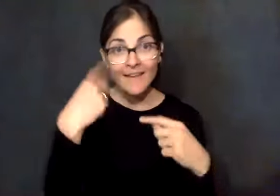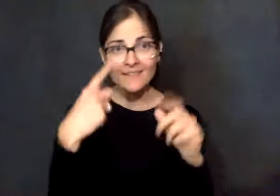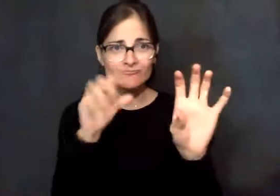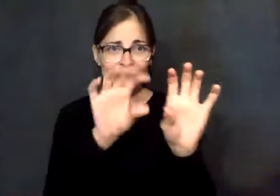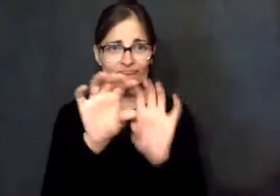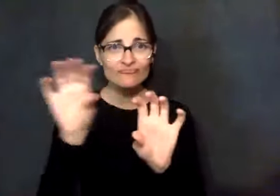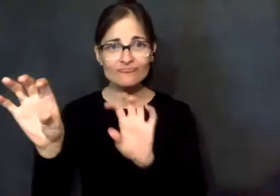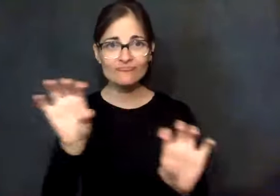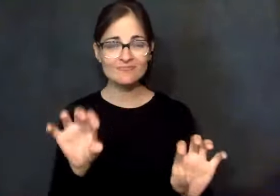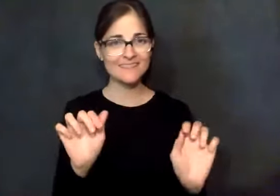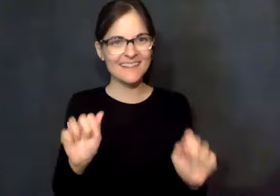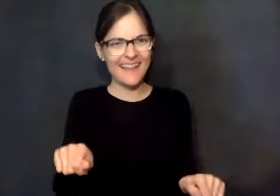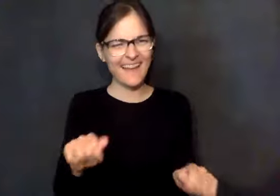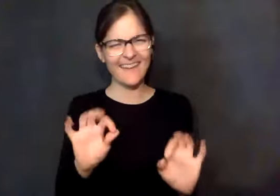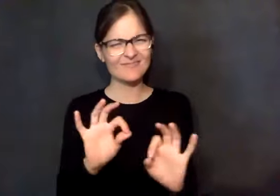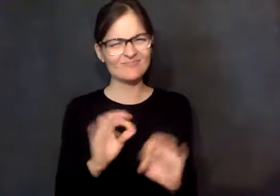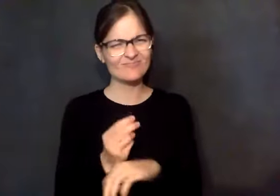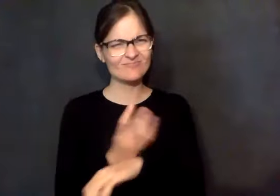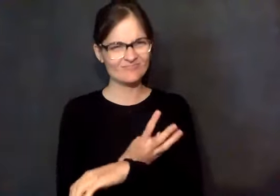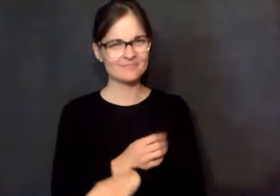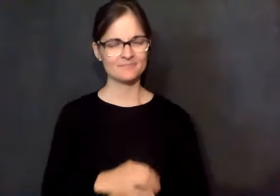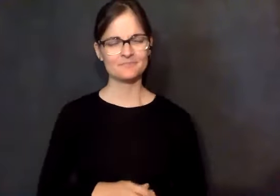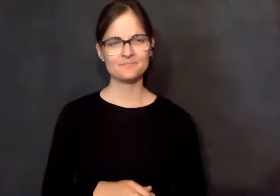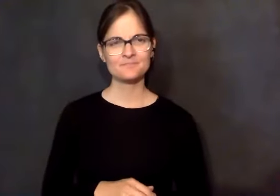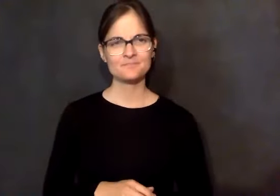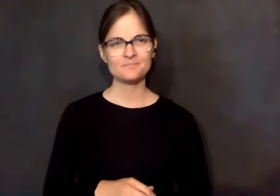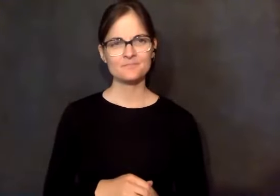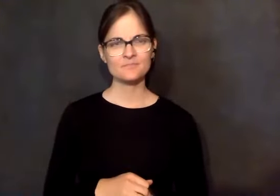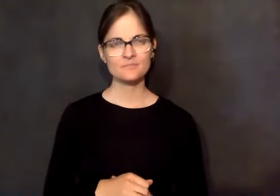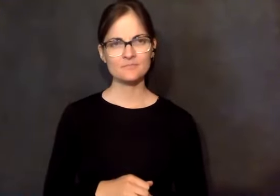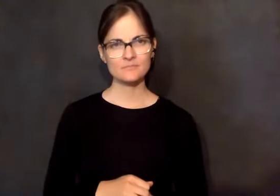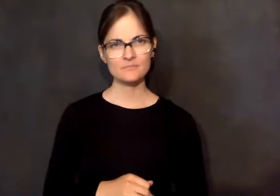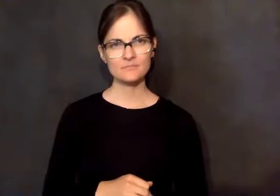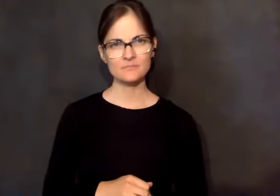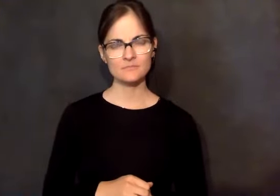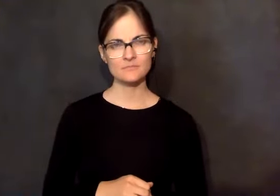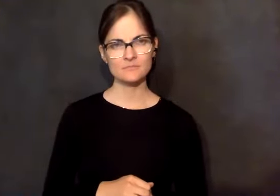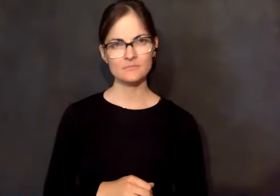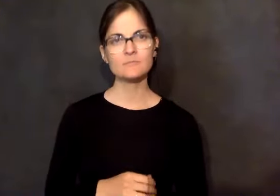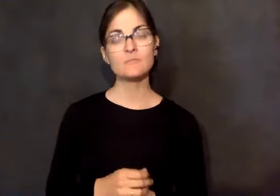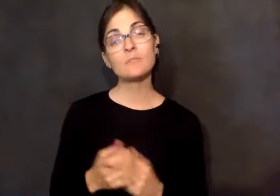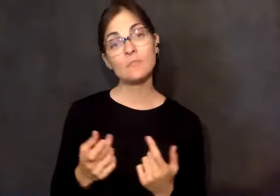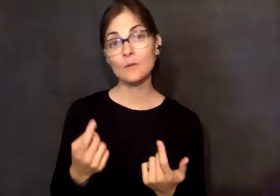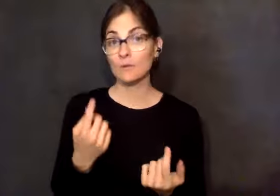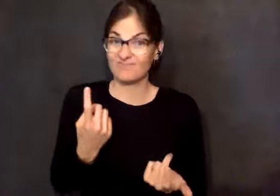Zoom, you can see each other face to face. And that's the reason when I talk, I'm always appreciative of people who stay